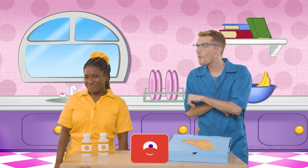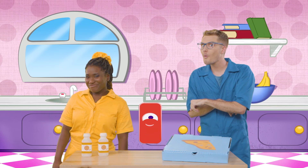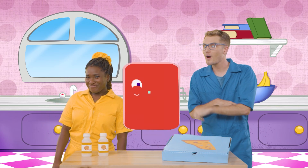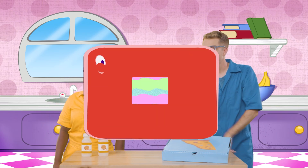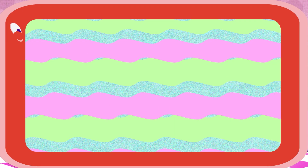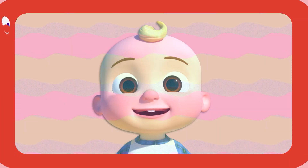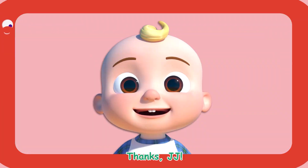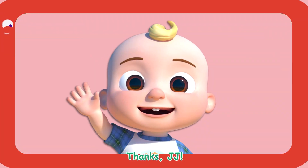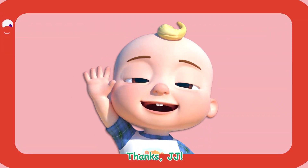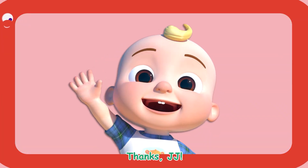Thanks, JJ.